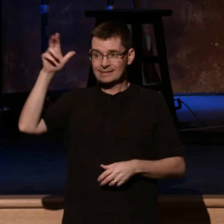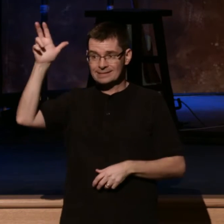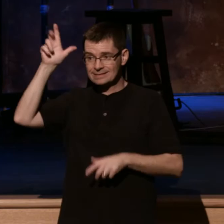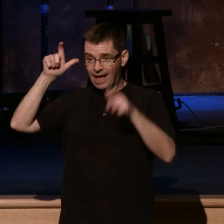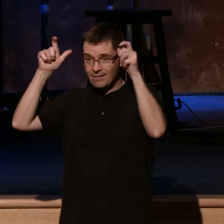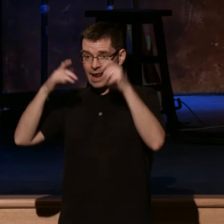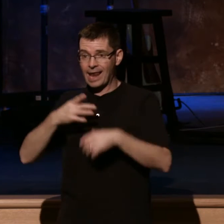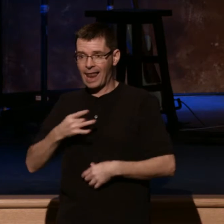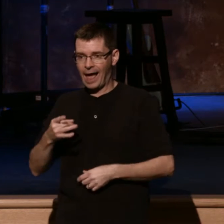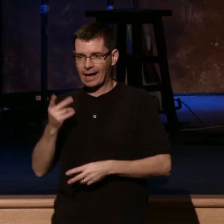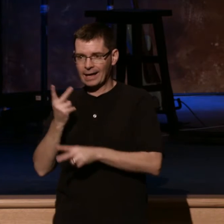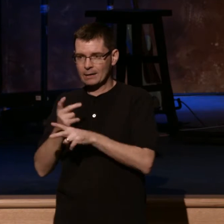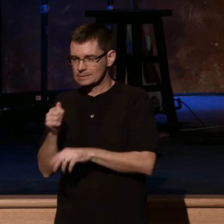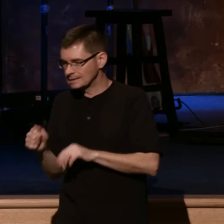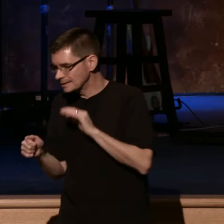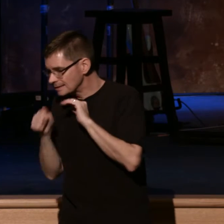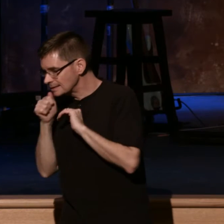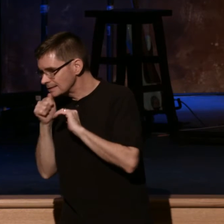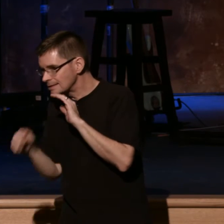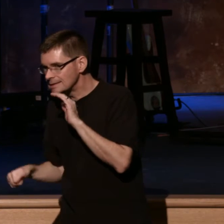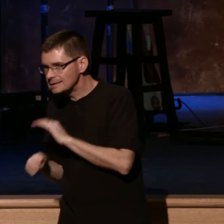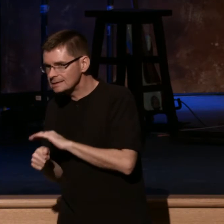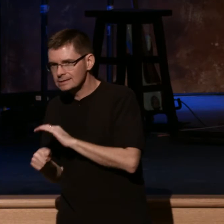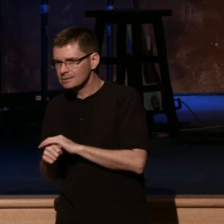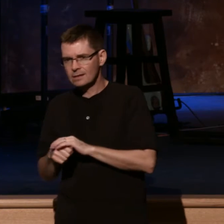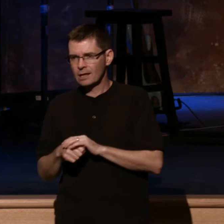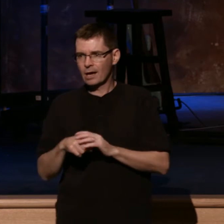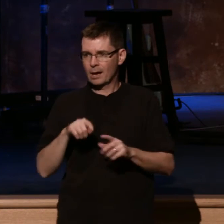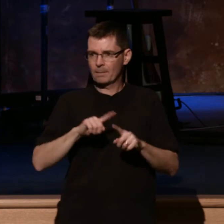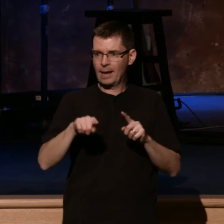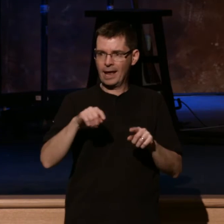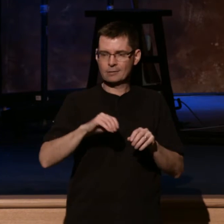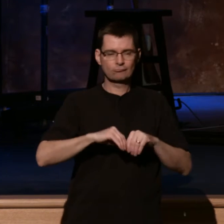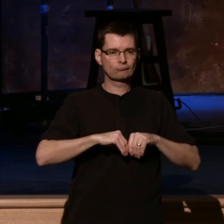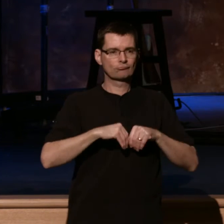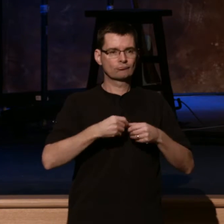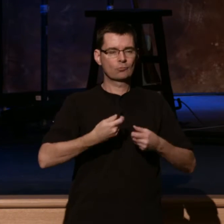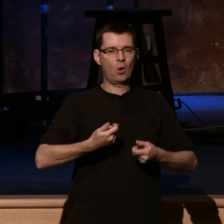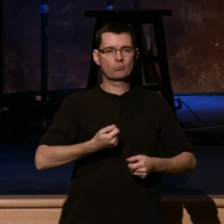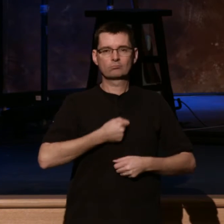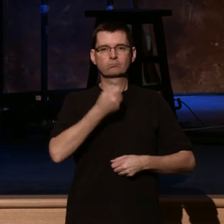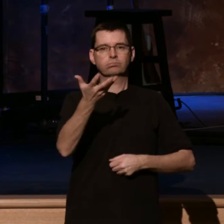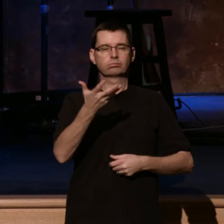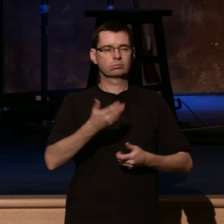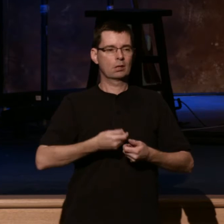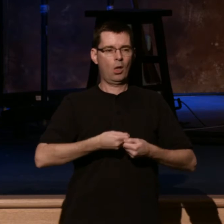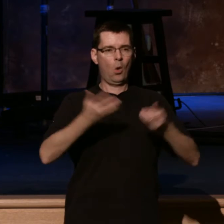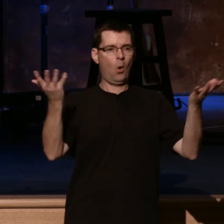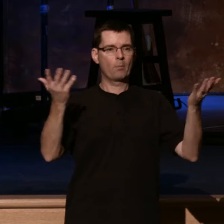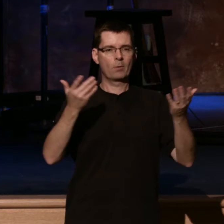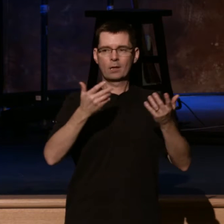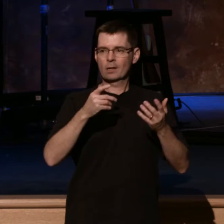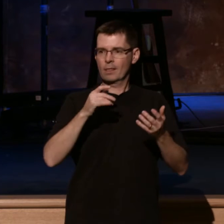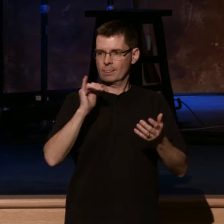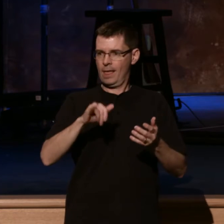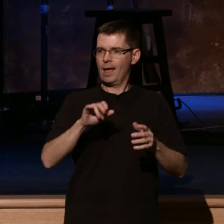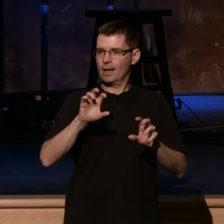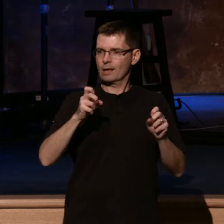exposed him to the light, when we do it in community, and it becomes a target of our prayers, there's a breakthrough there. So it may have been something you've already